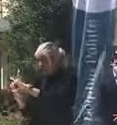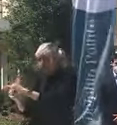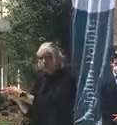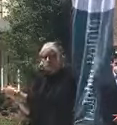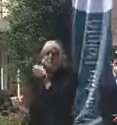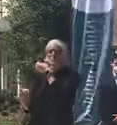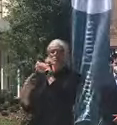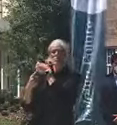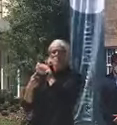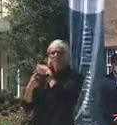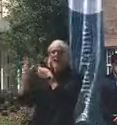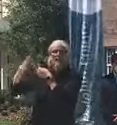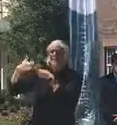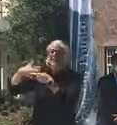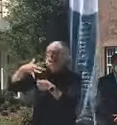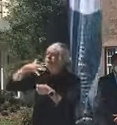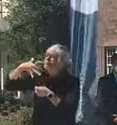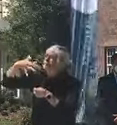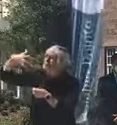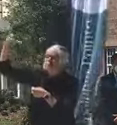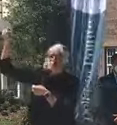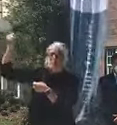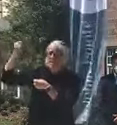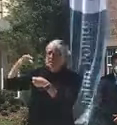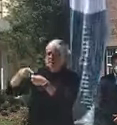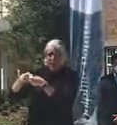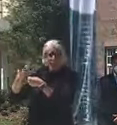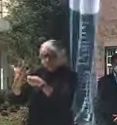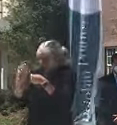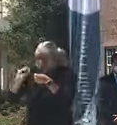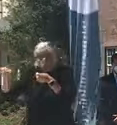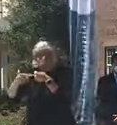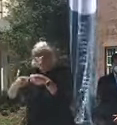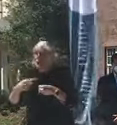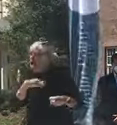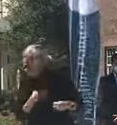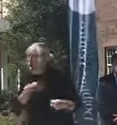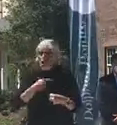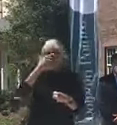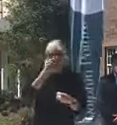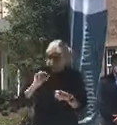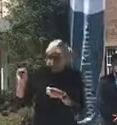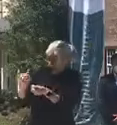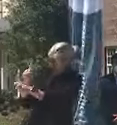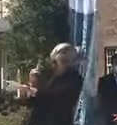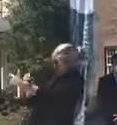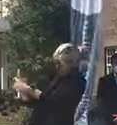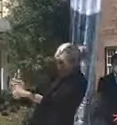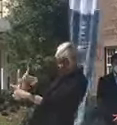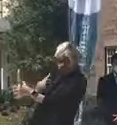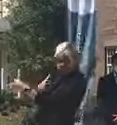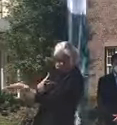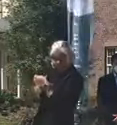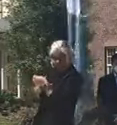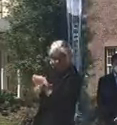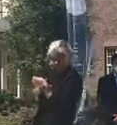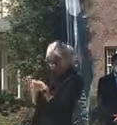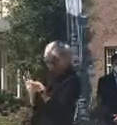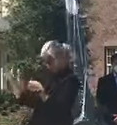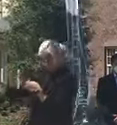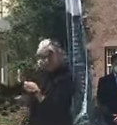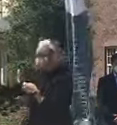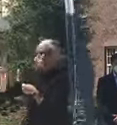elderly don't show strong symptoms immediately, you'll be able to see that. And then again, by not sending them back there, preventing a potential